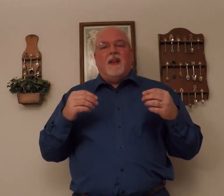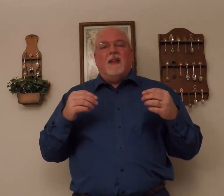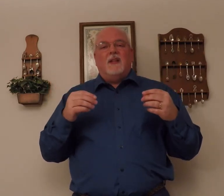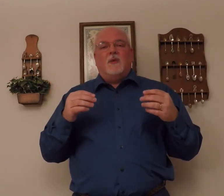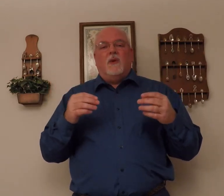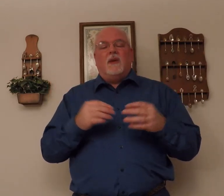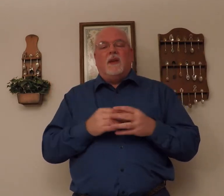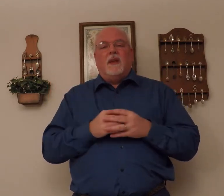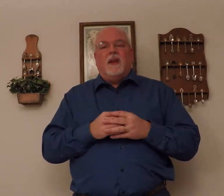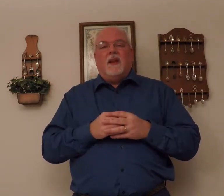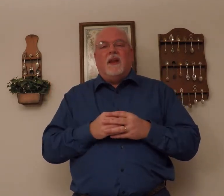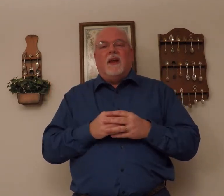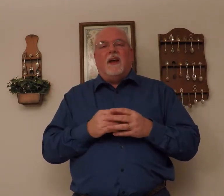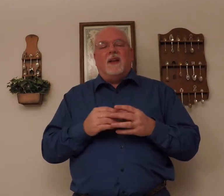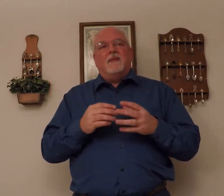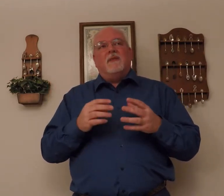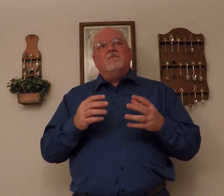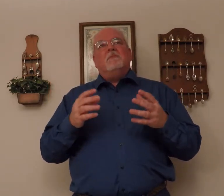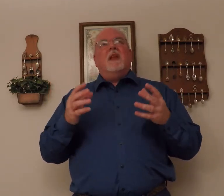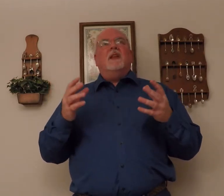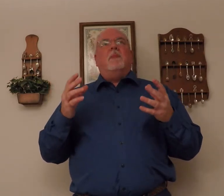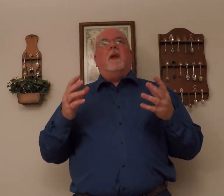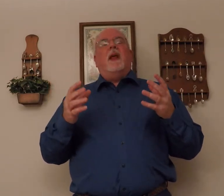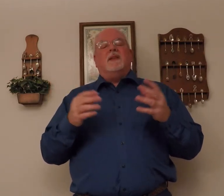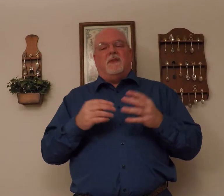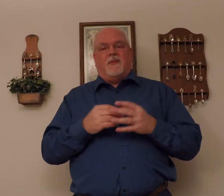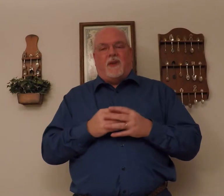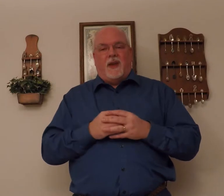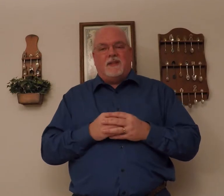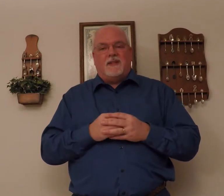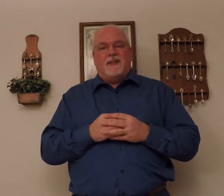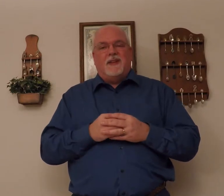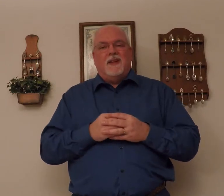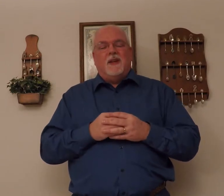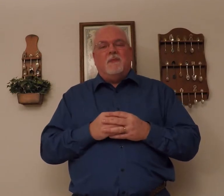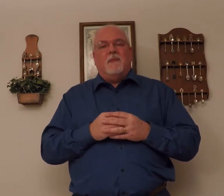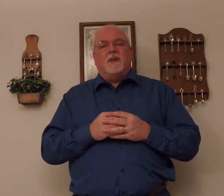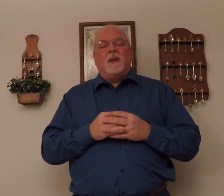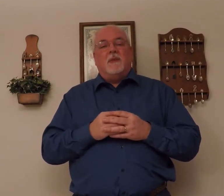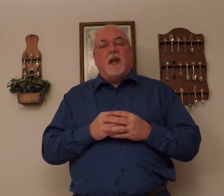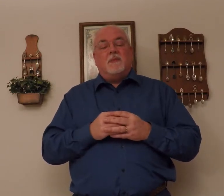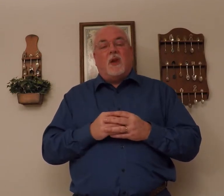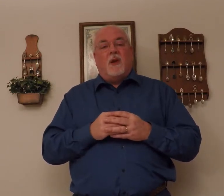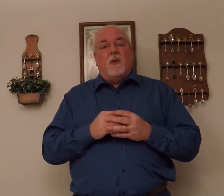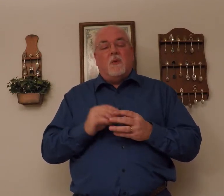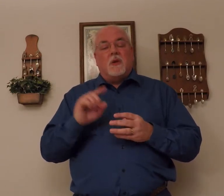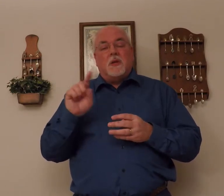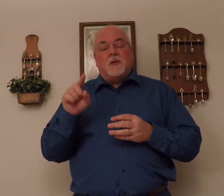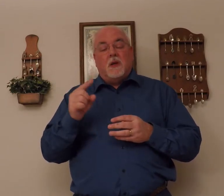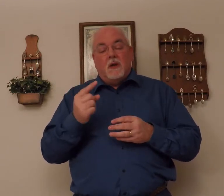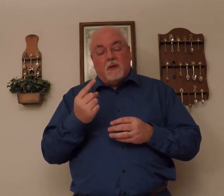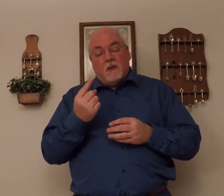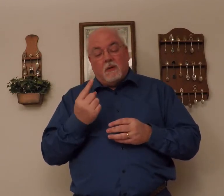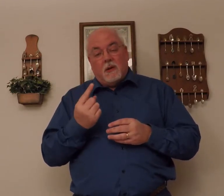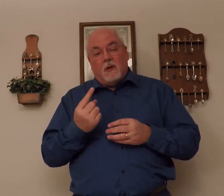This one is a pleasant face. But sometimes alone is alone.